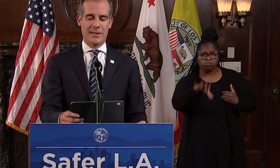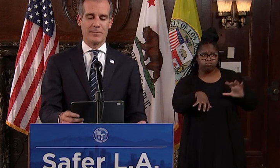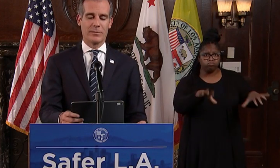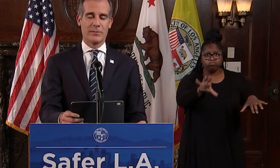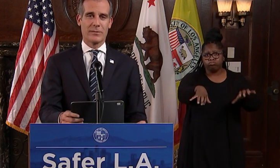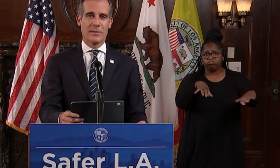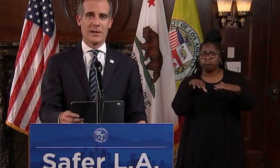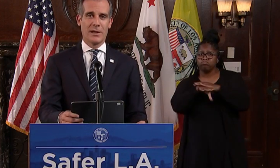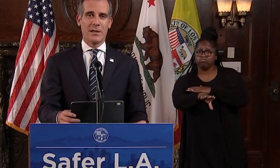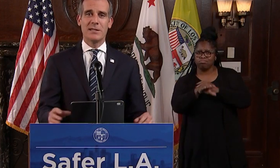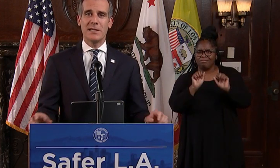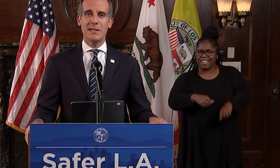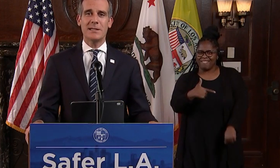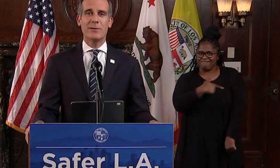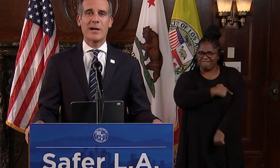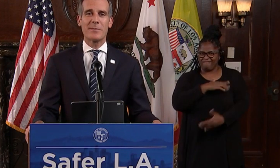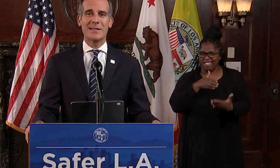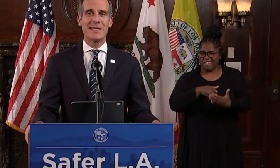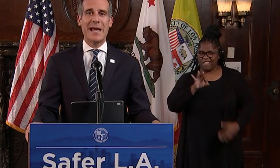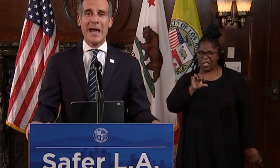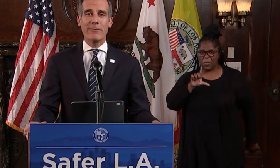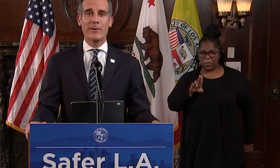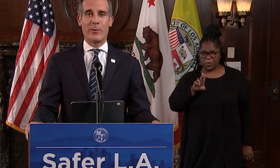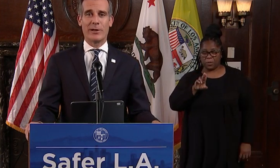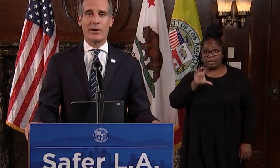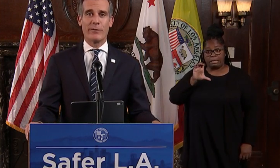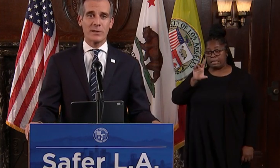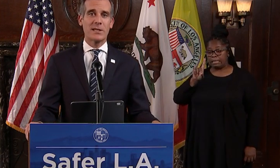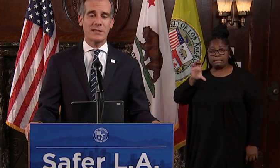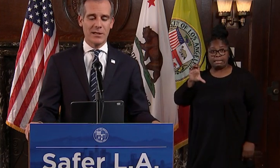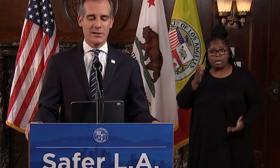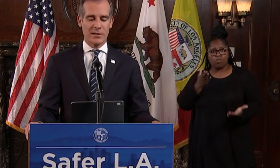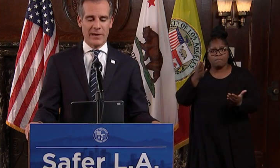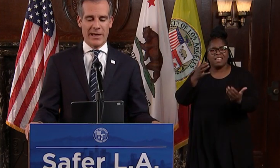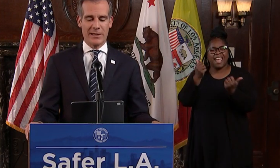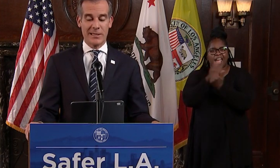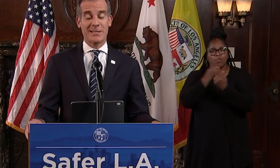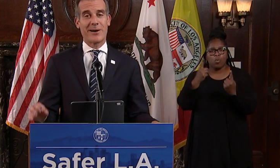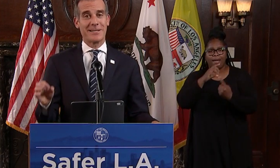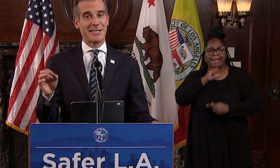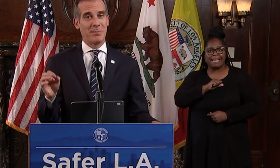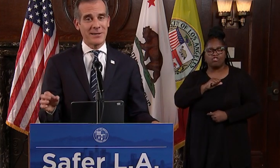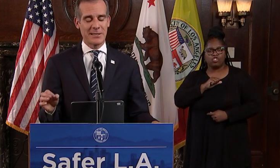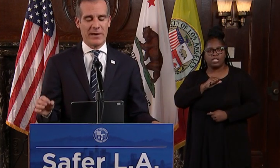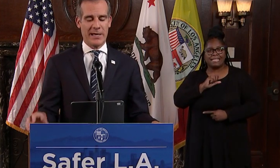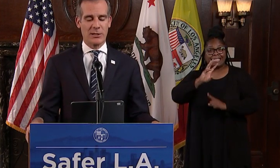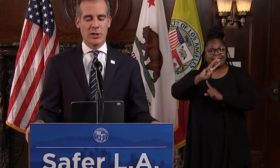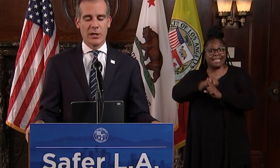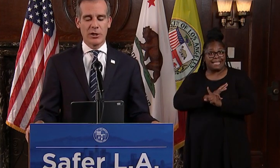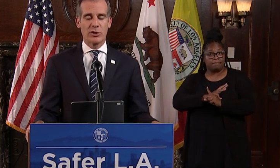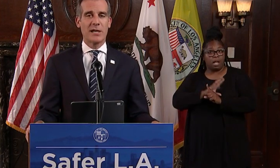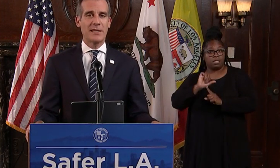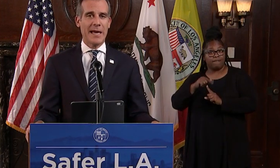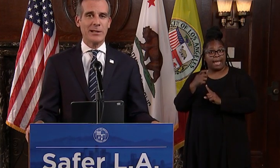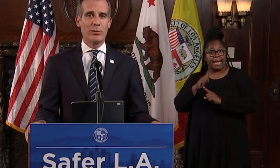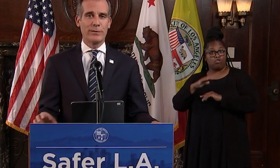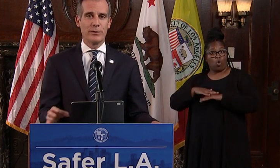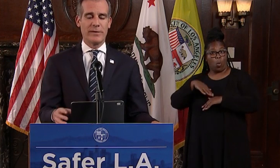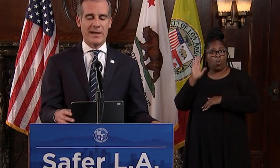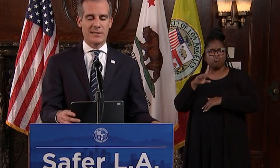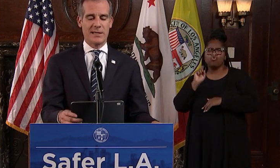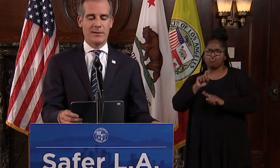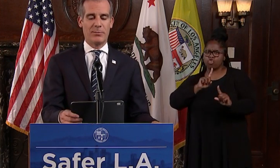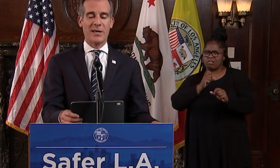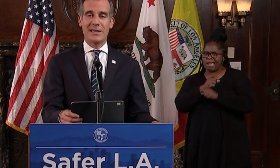vaccine. The CDC recommends that everyone over six years of age, sorry, six months of age, should get the annual